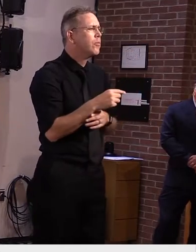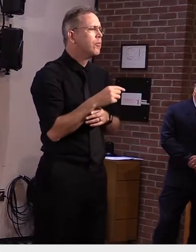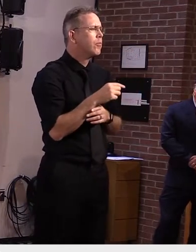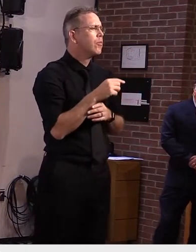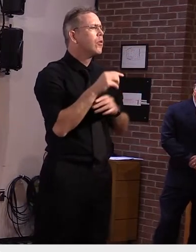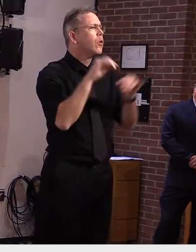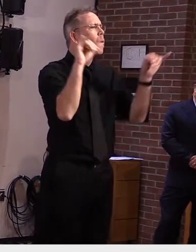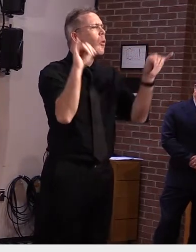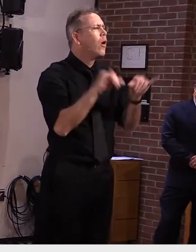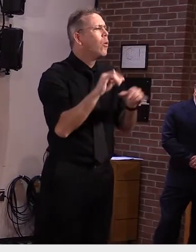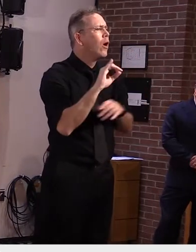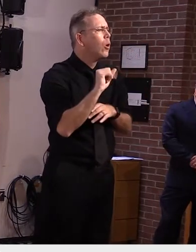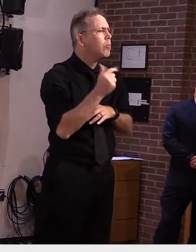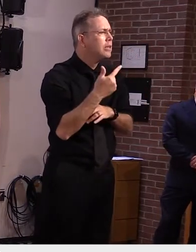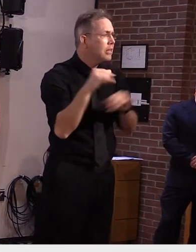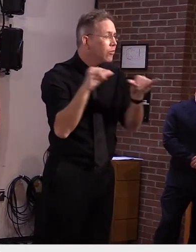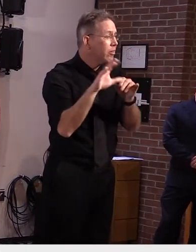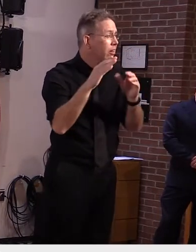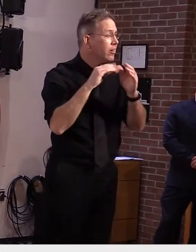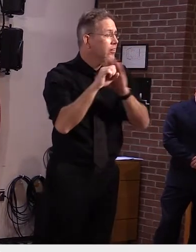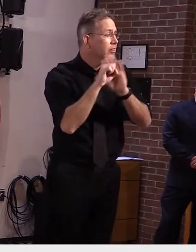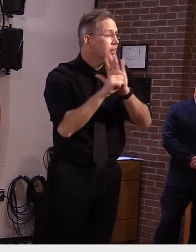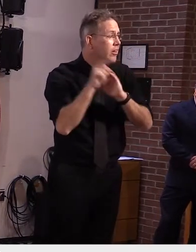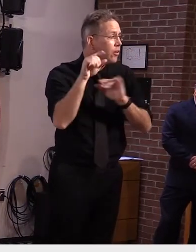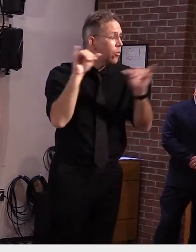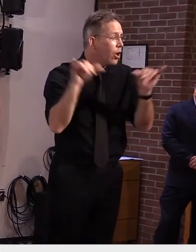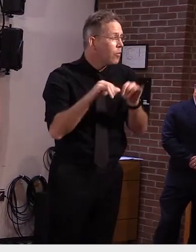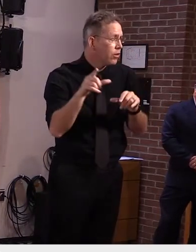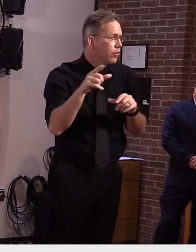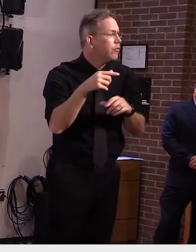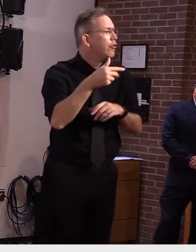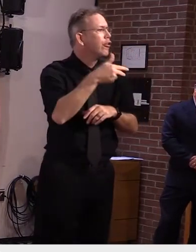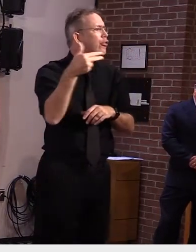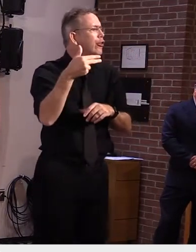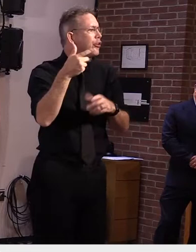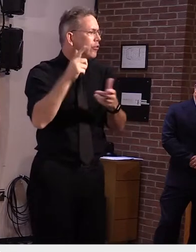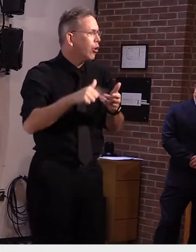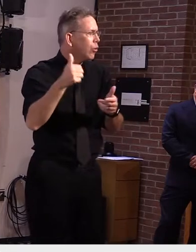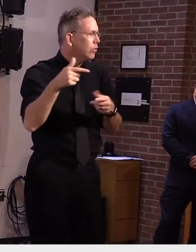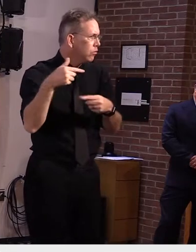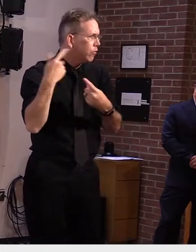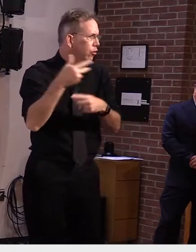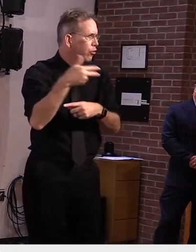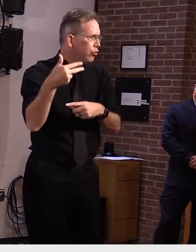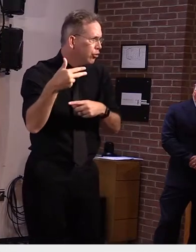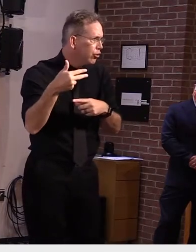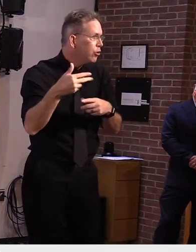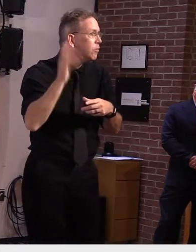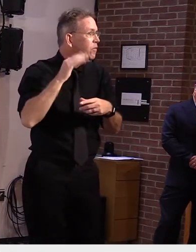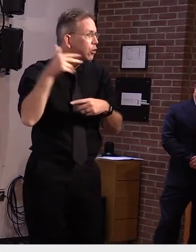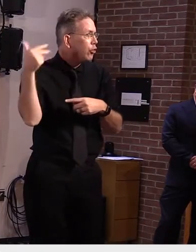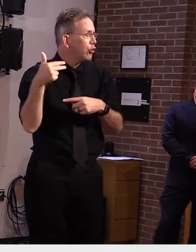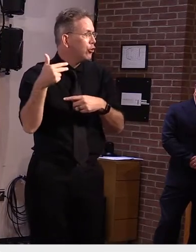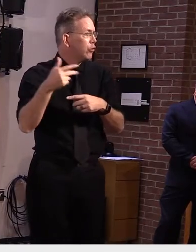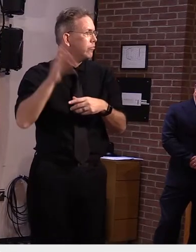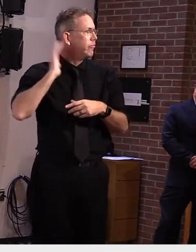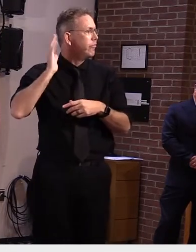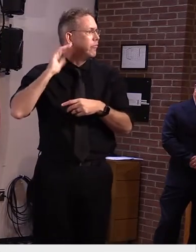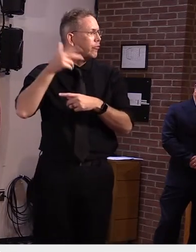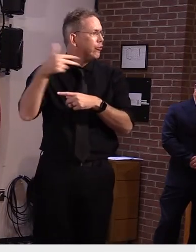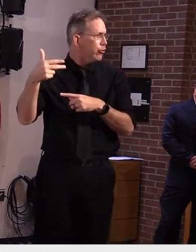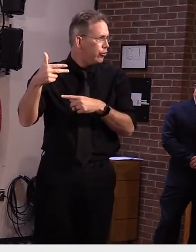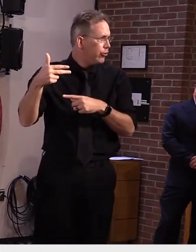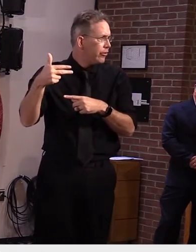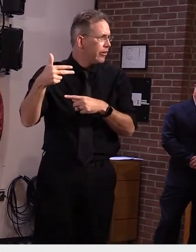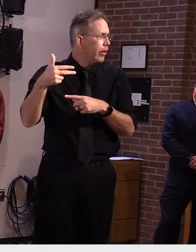is now the third lowest they were the lowest in terms of positivity and a number of cases and so forth now they're